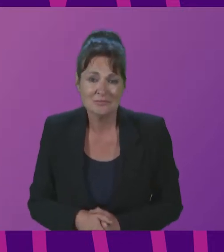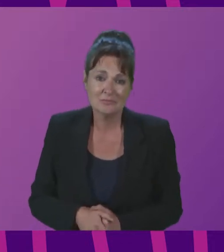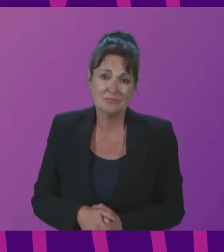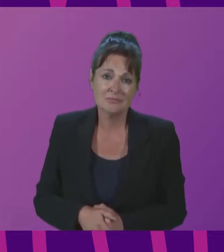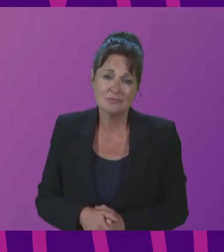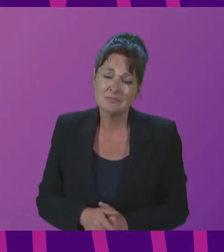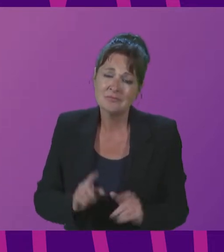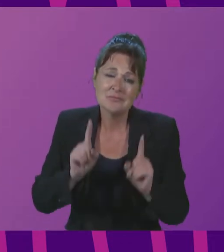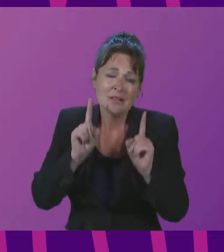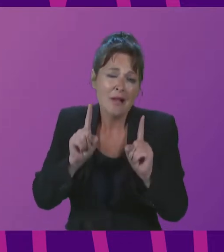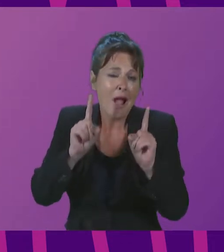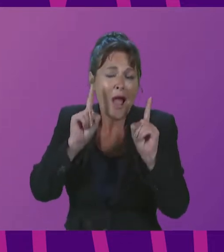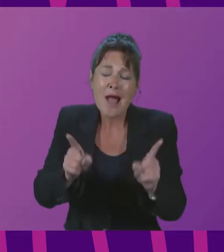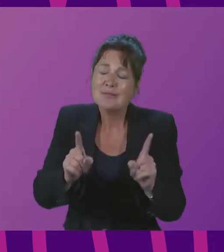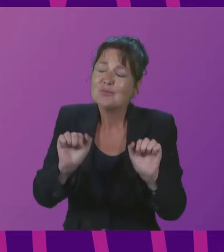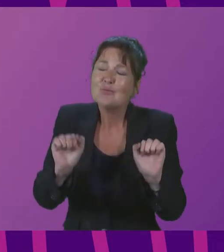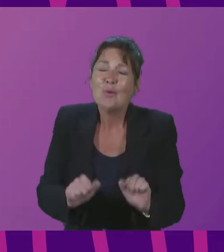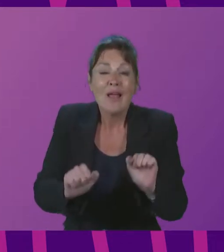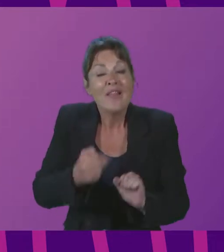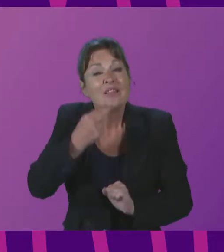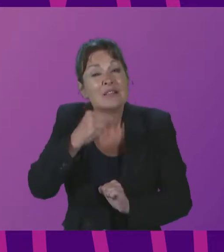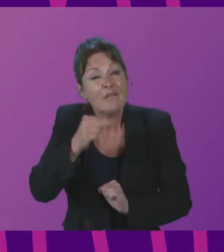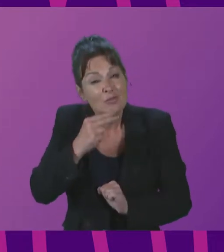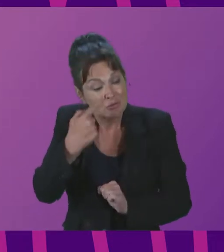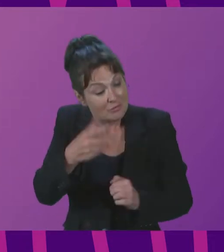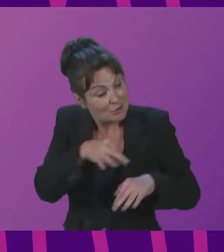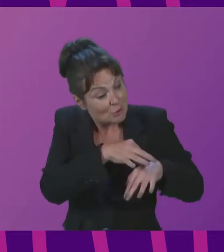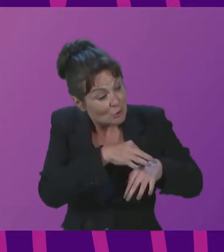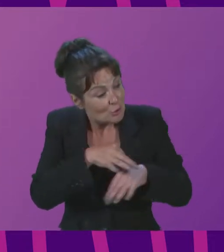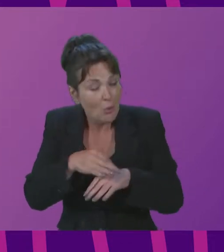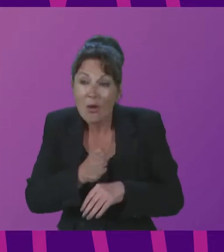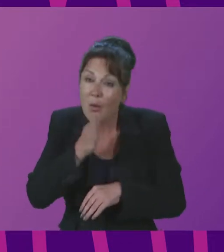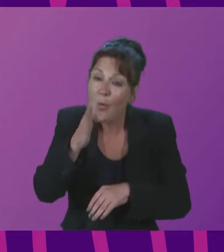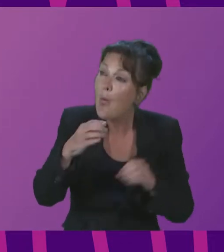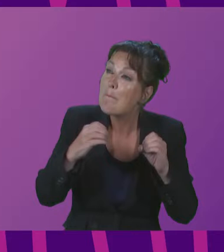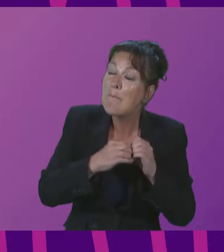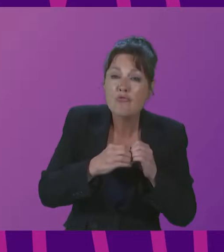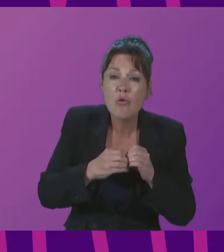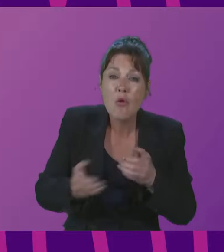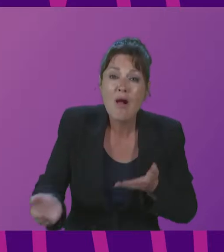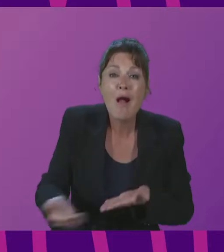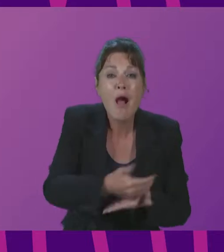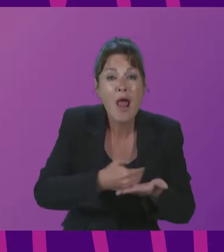can't wait to share that experience with you this afternoon as many of you travel to Glasgow